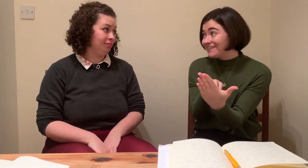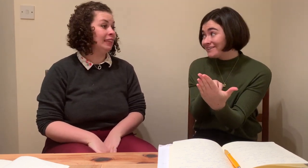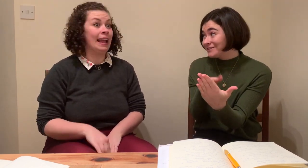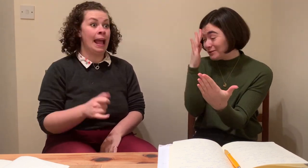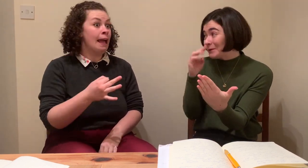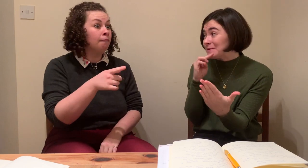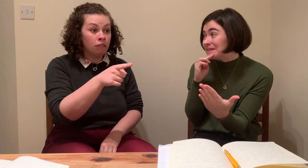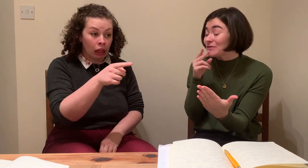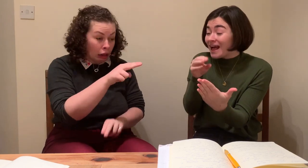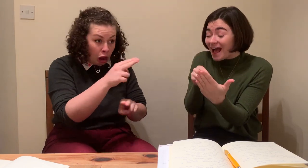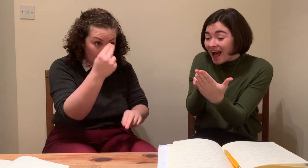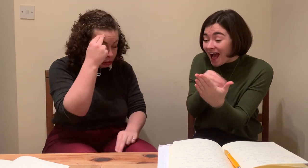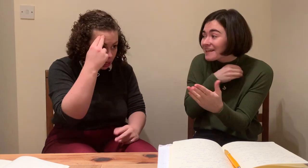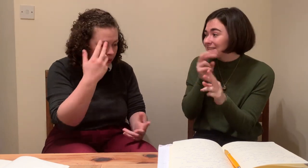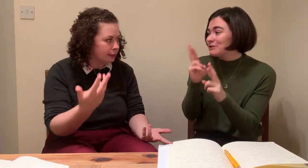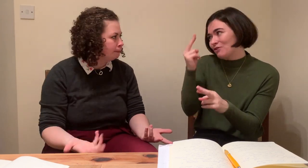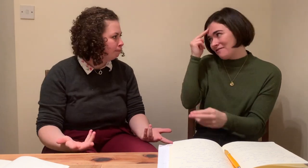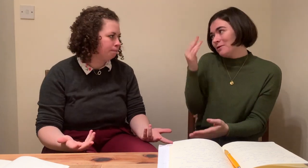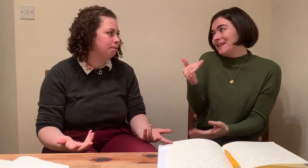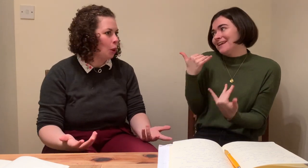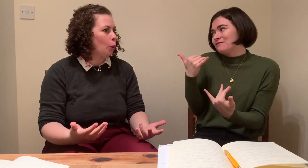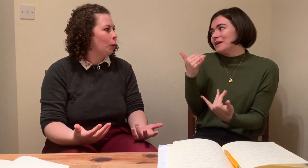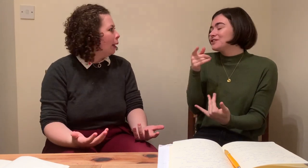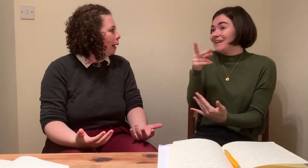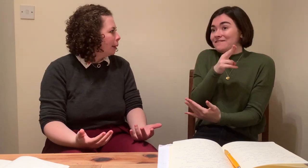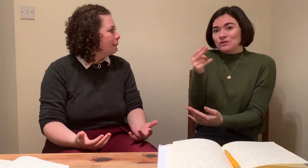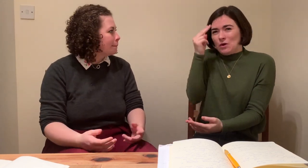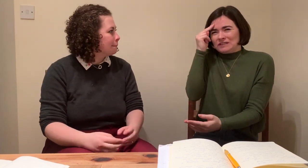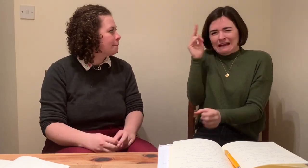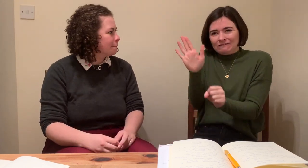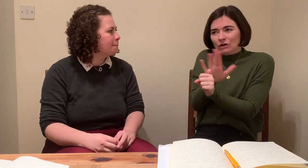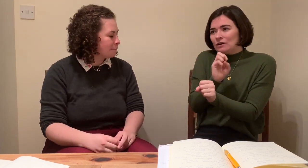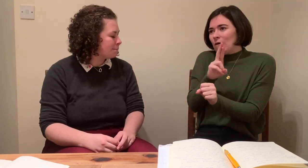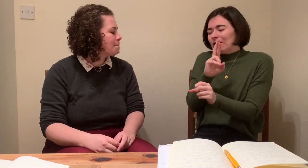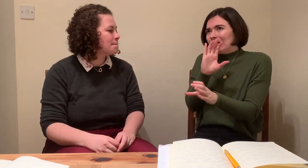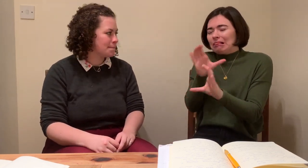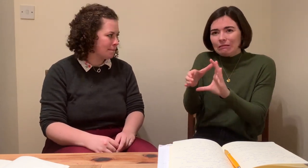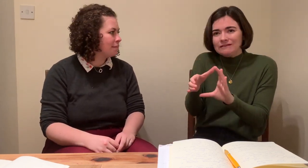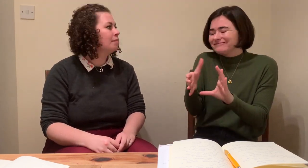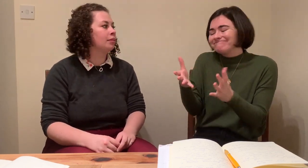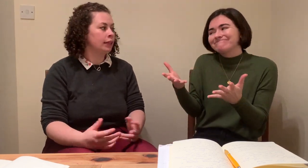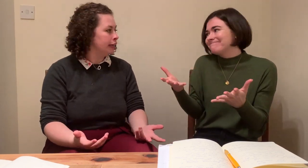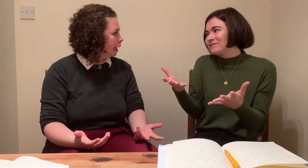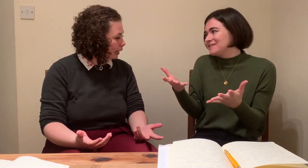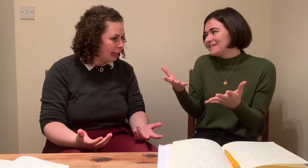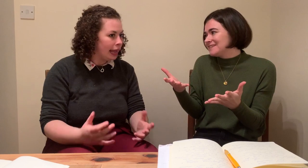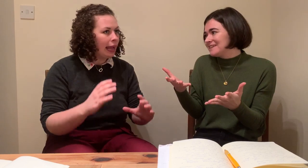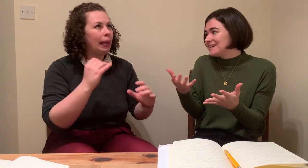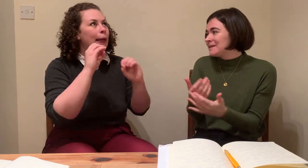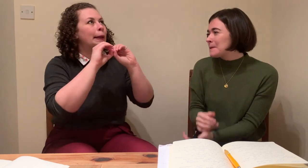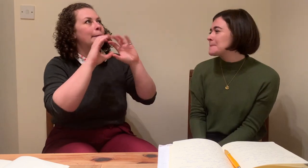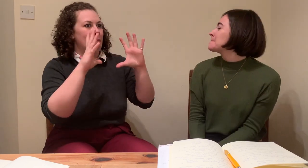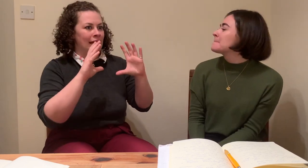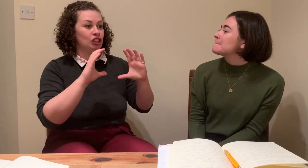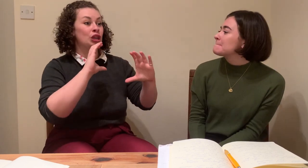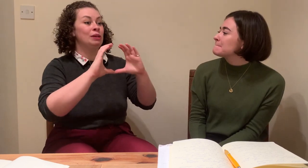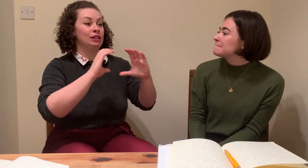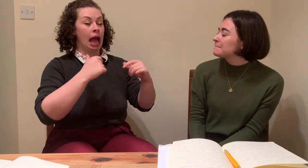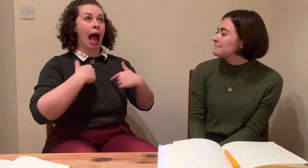So that's what my understanding of deaf interpreting is. Have you worked with a deaf interpreter before? I have one experience of working with a deaf interpreter. Actually, I was working with you at the same time. Oh,